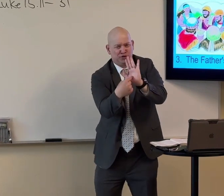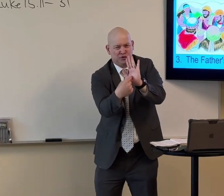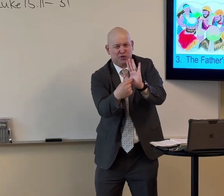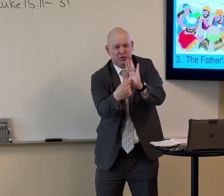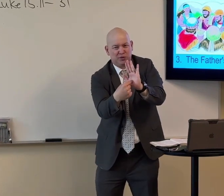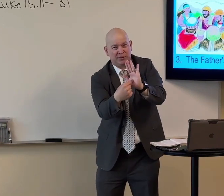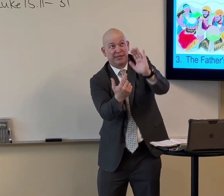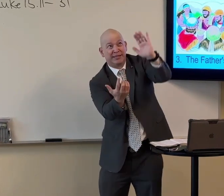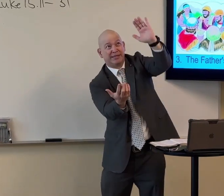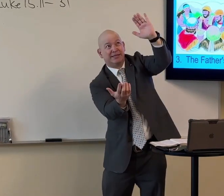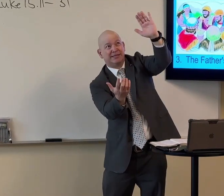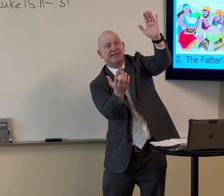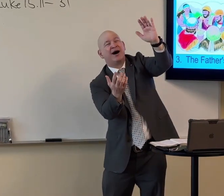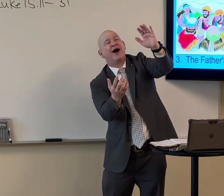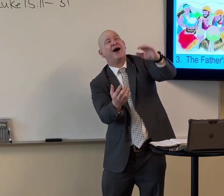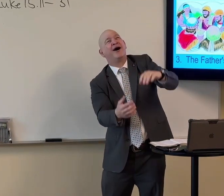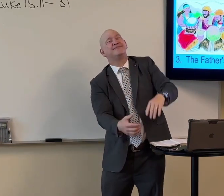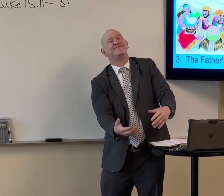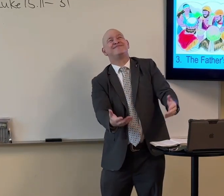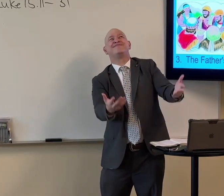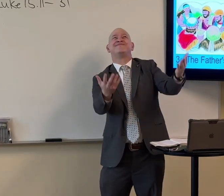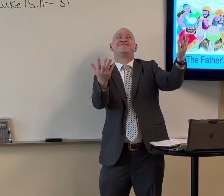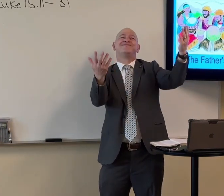This story shows this comparison.